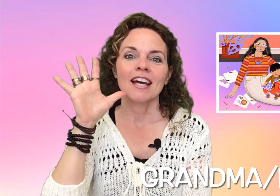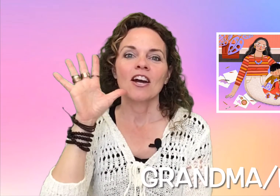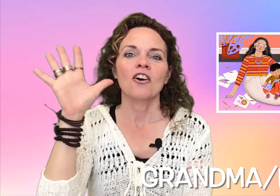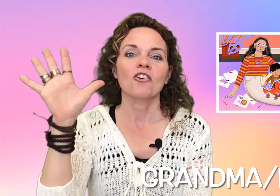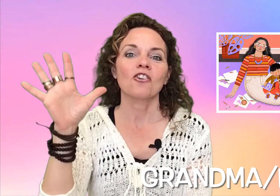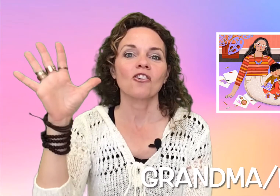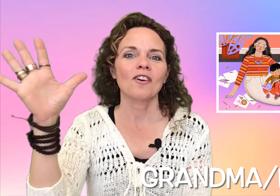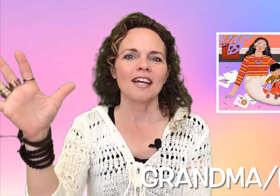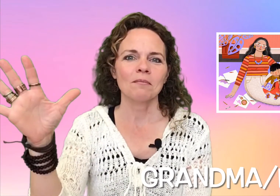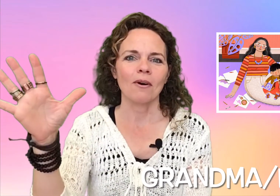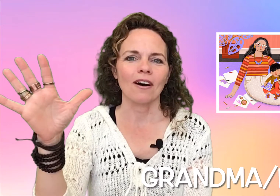Grandma.